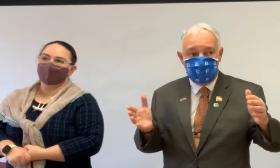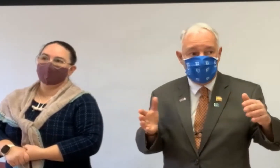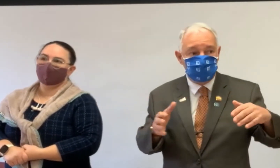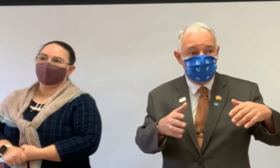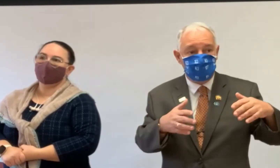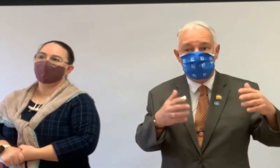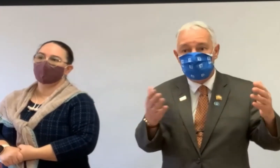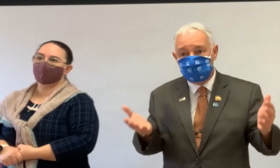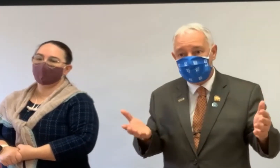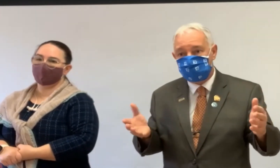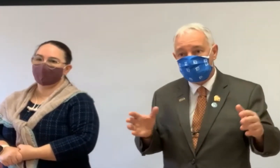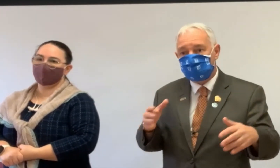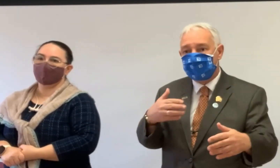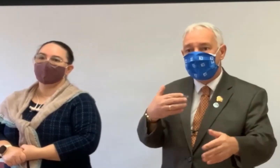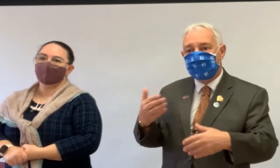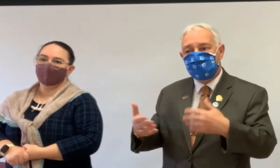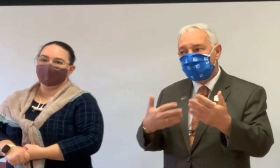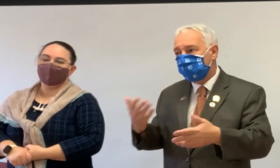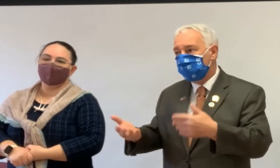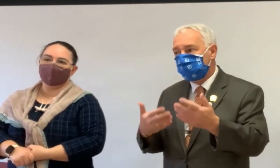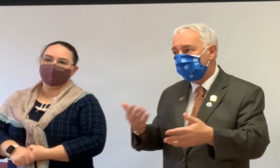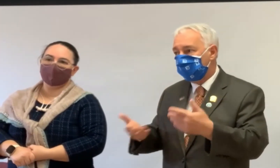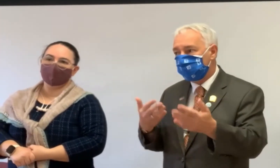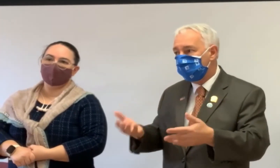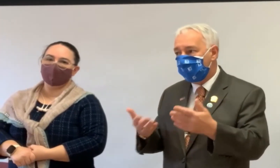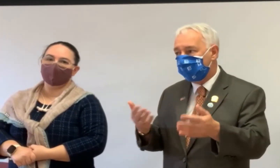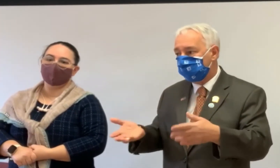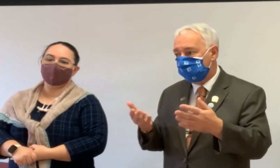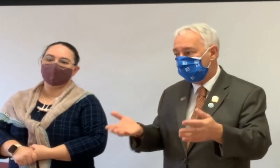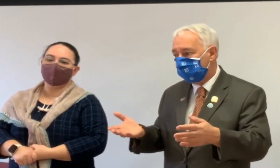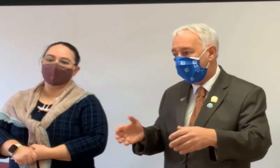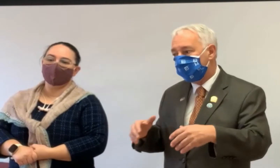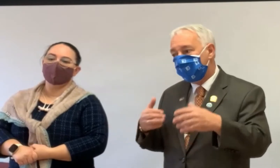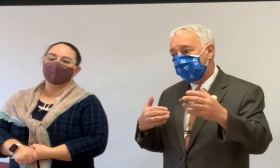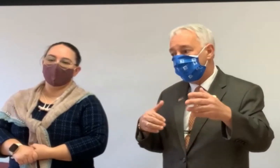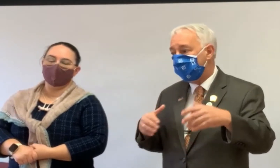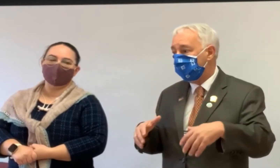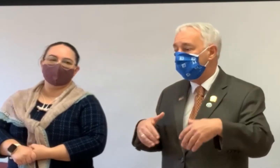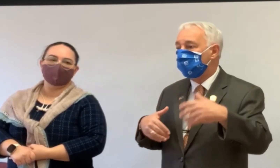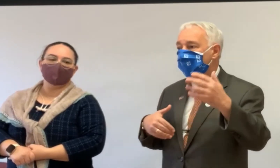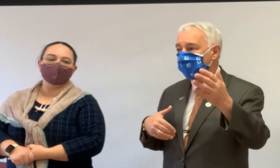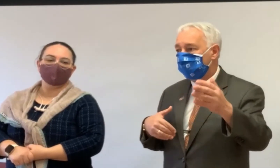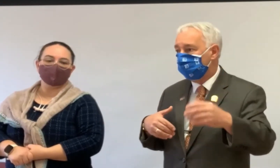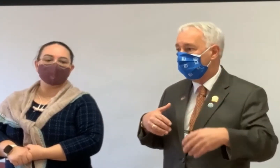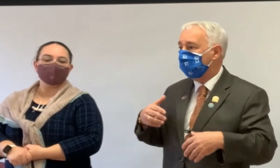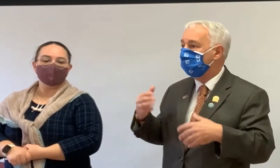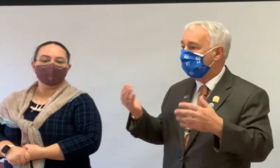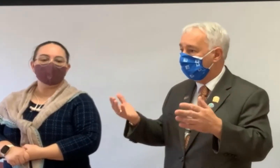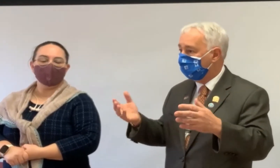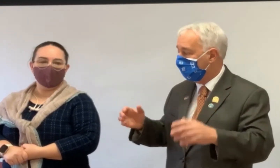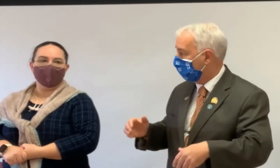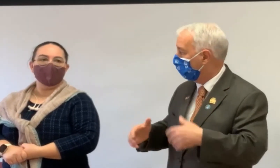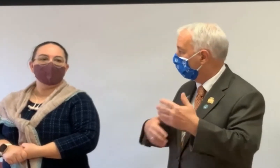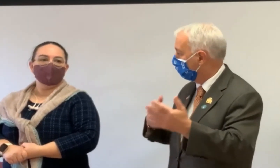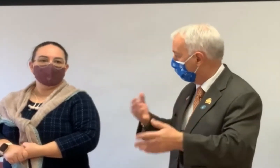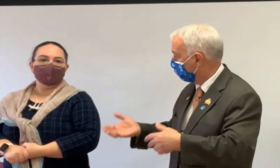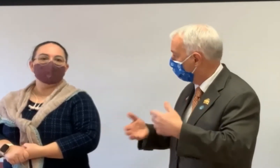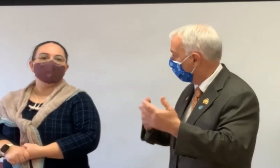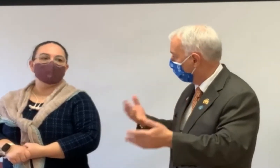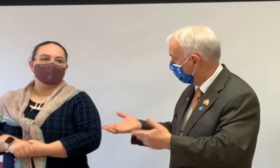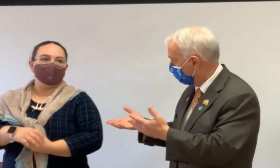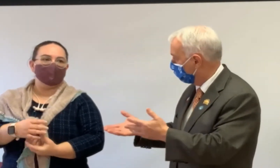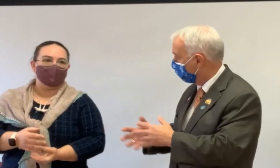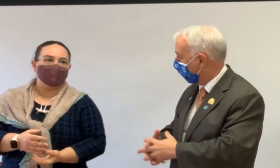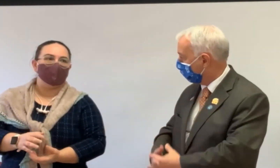or garage into a bedroom. You can use the reverse mortgage to do that. Maybe you need new windows or a new roof. You can use the